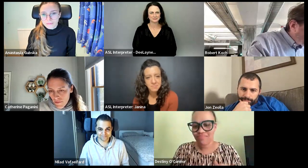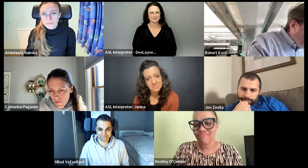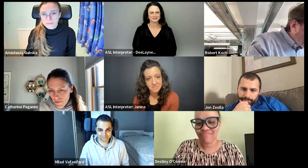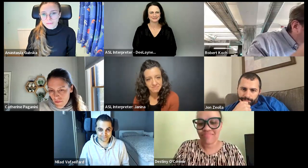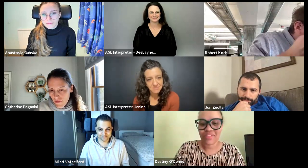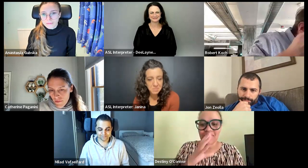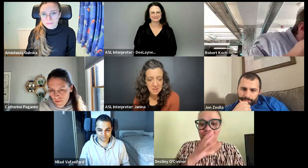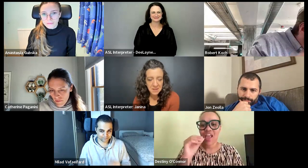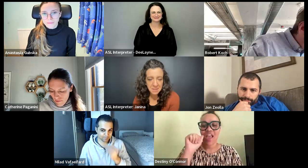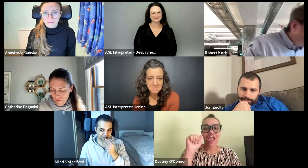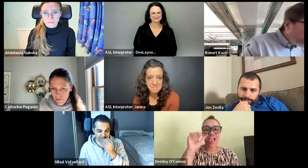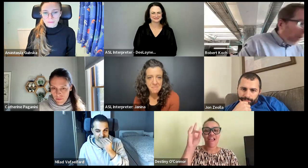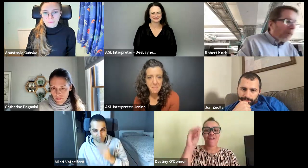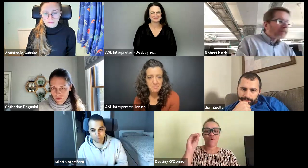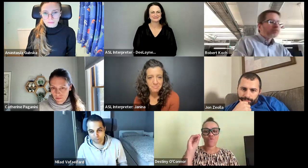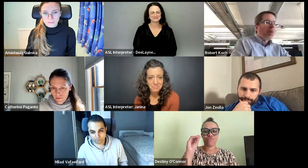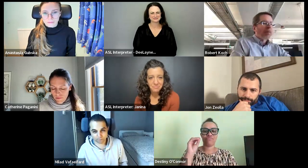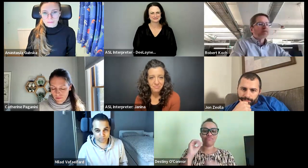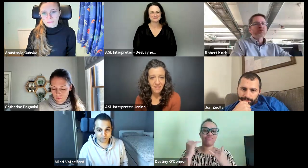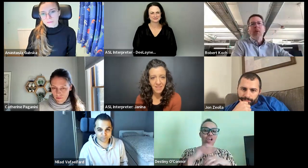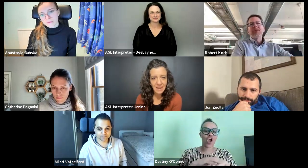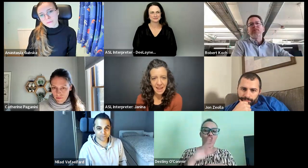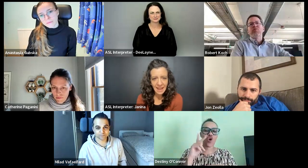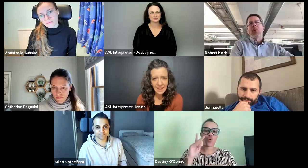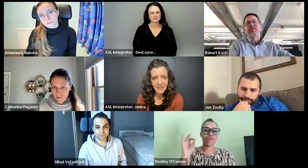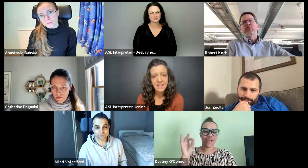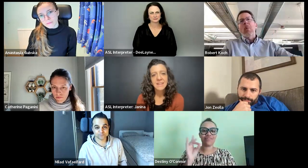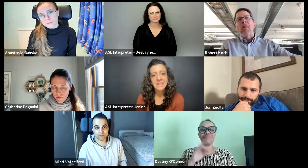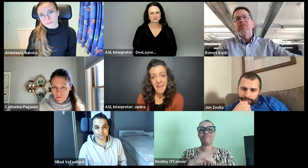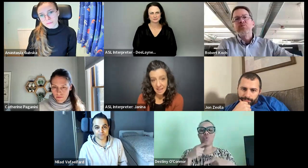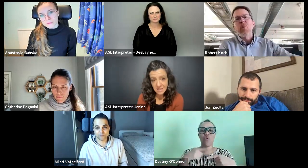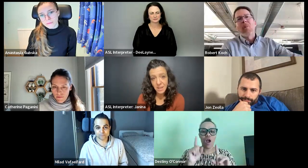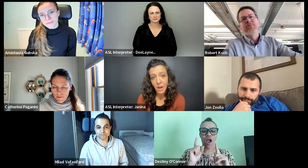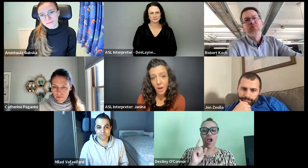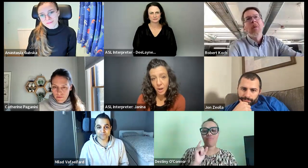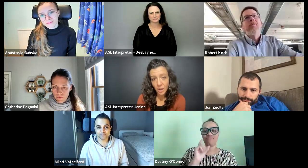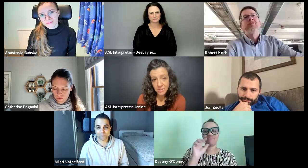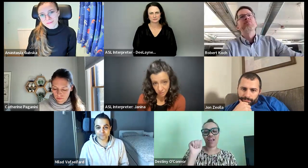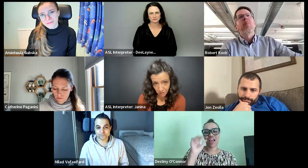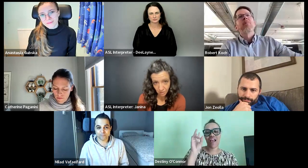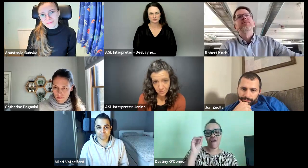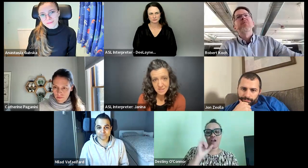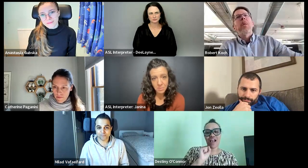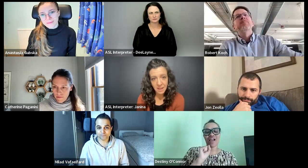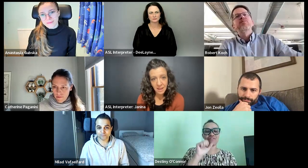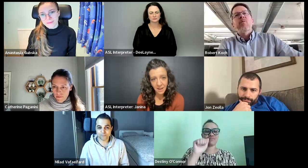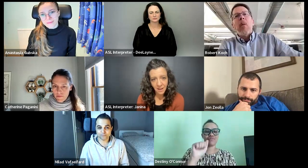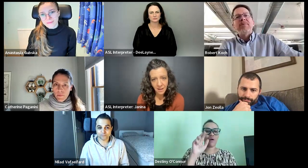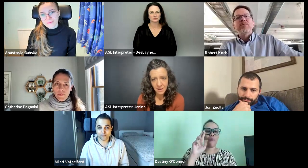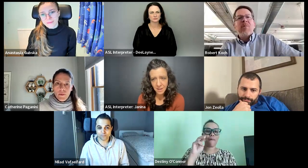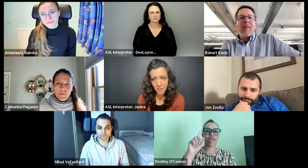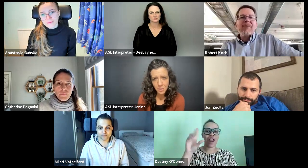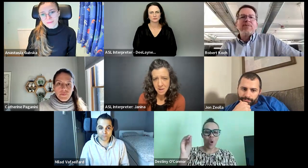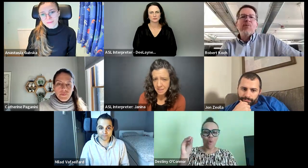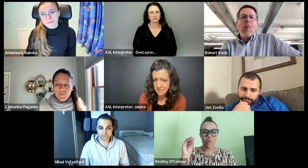And so, it's a play on the name. And then A-8-0, that's a play